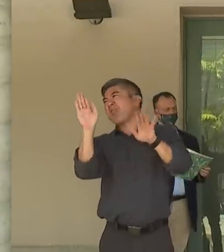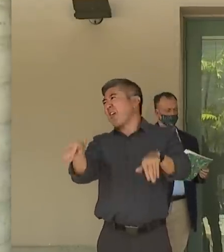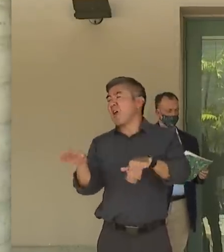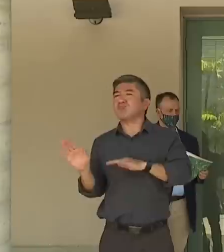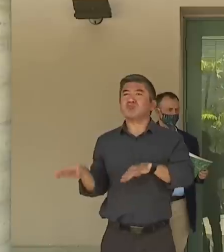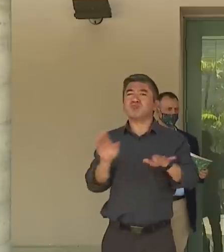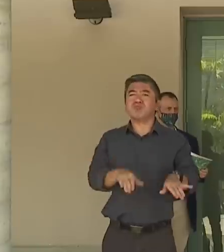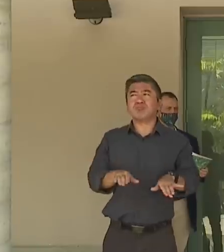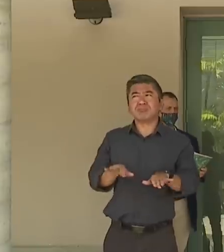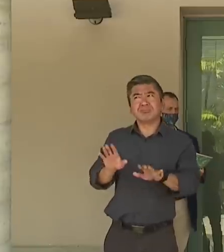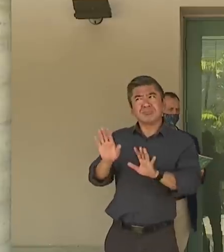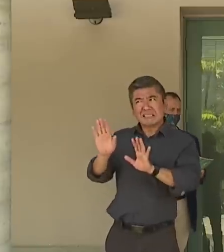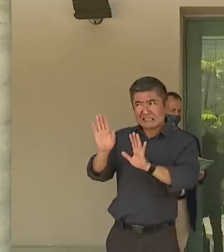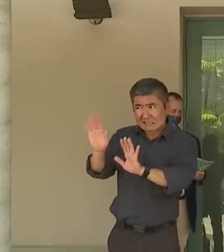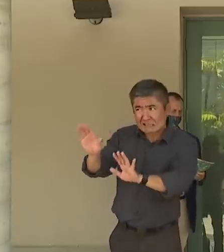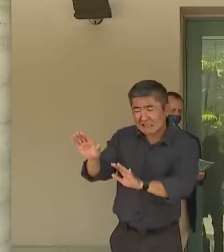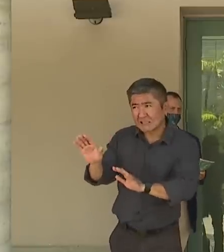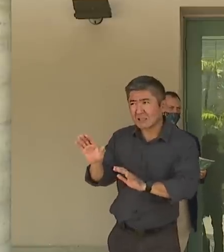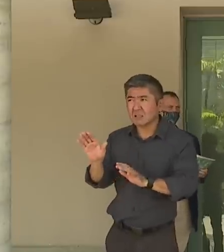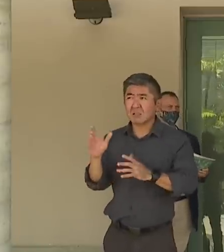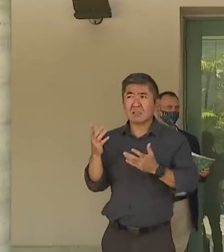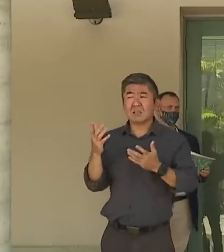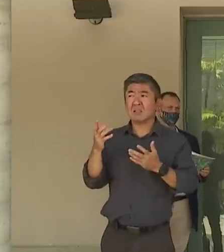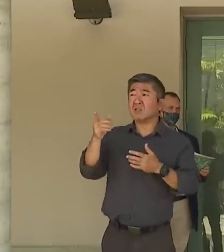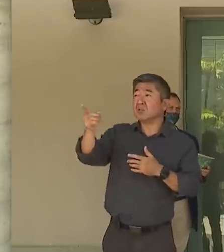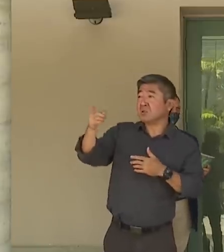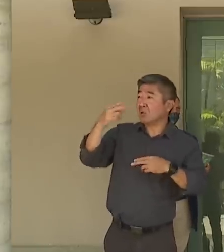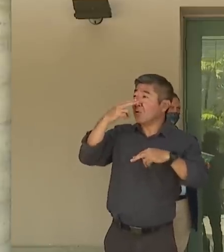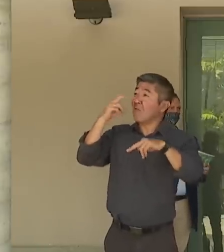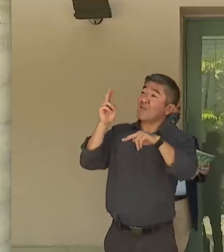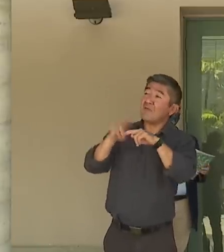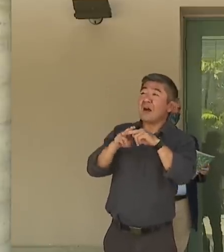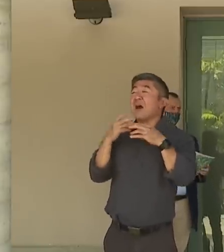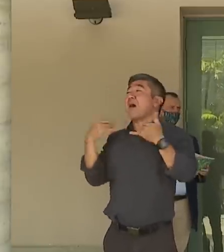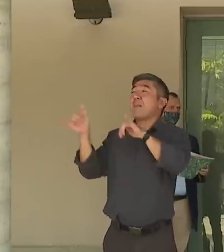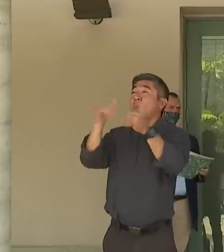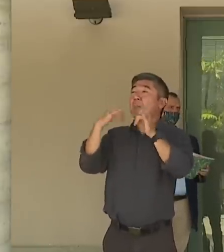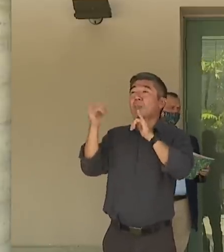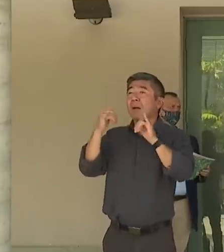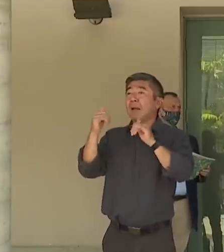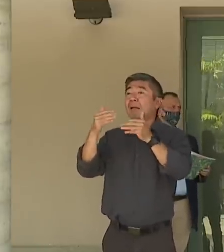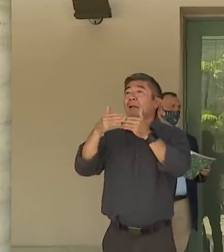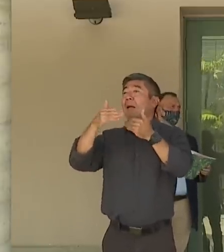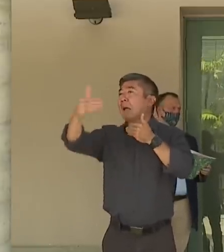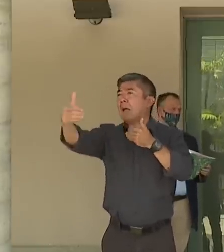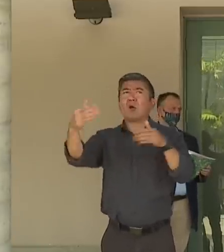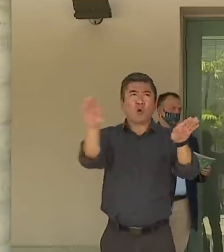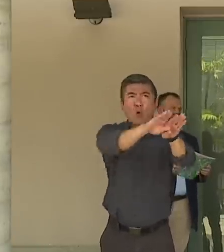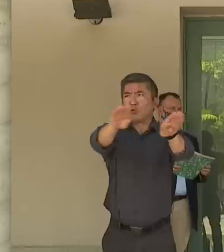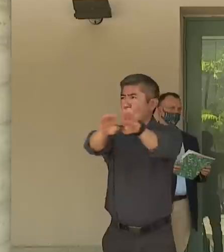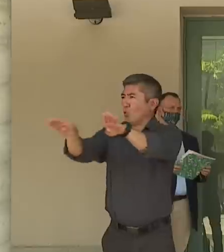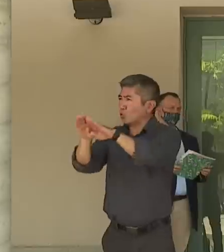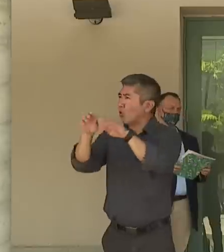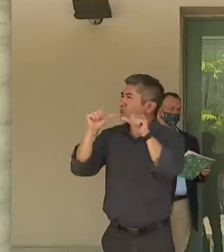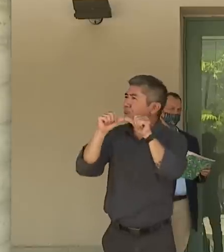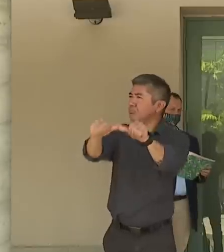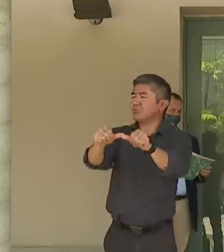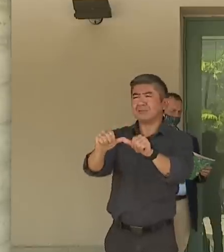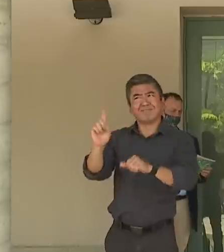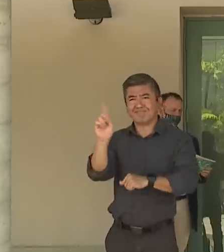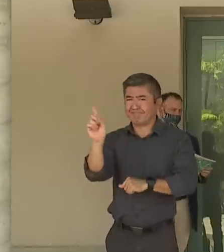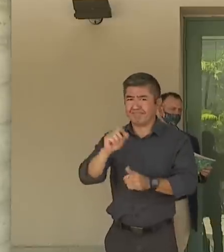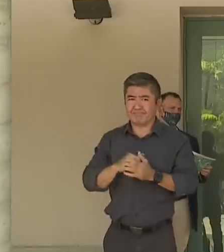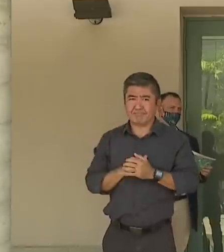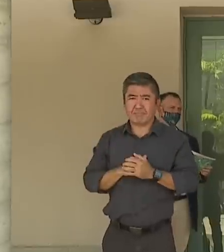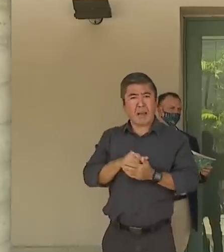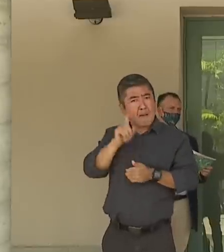that a little bit of fun right now can result in more shutdowns further on down the road. So it's important that we all do